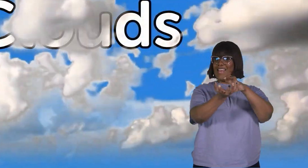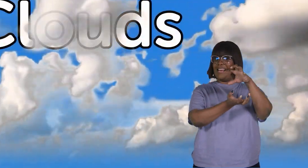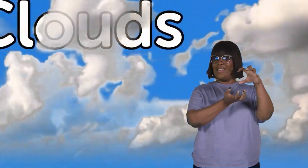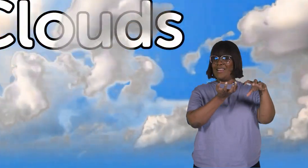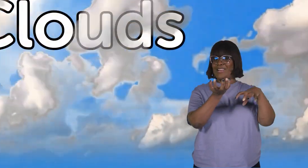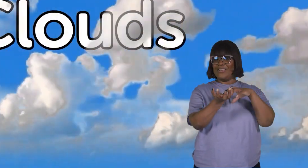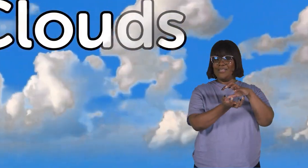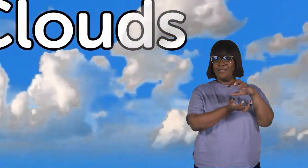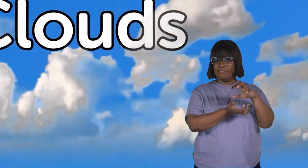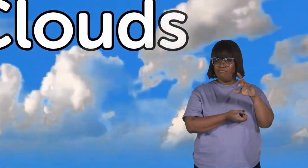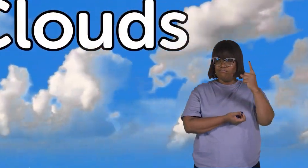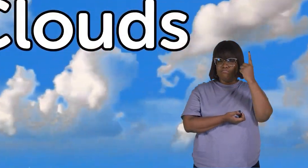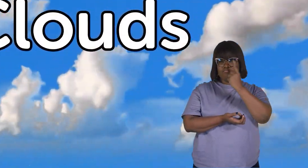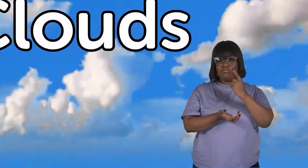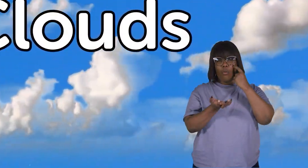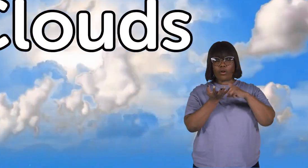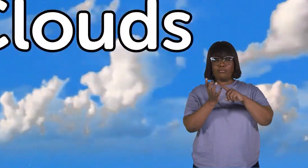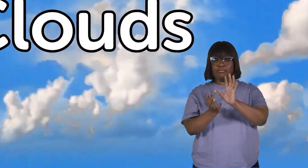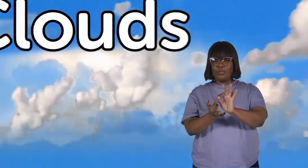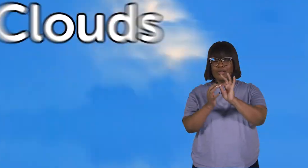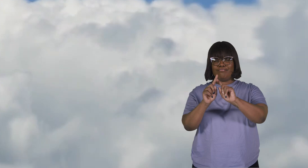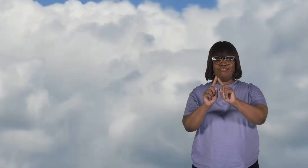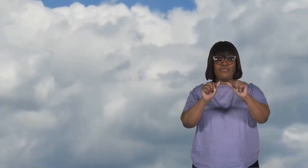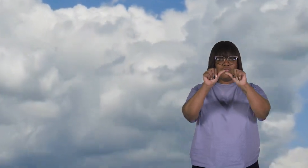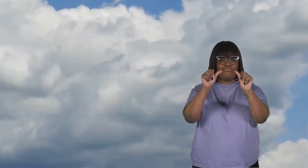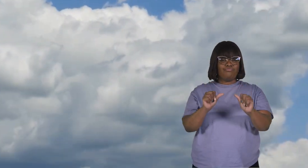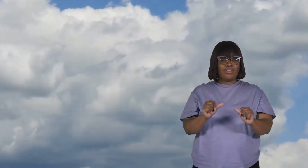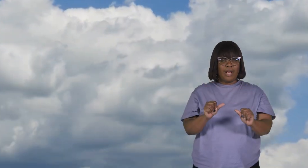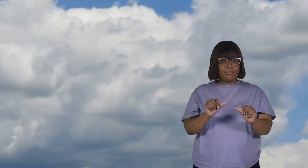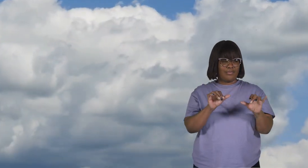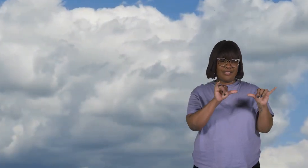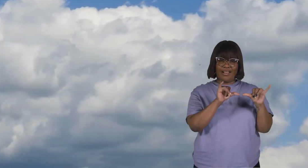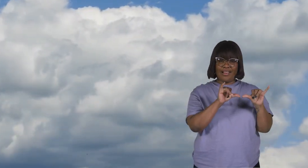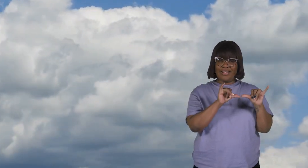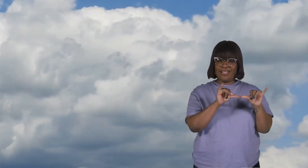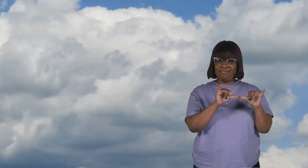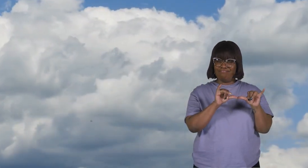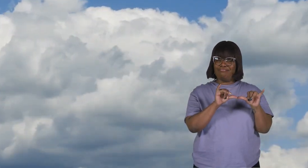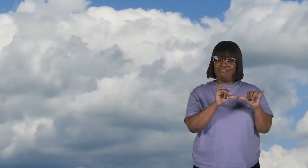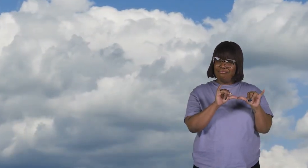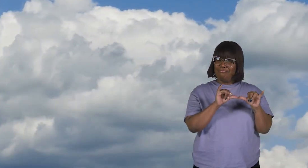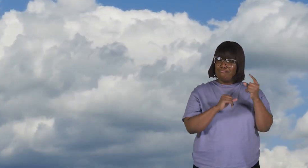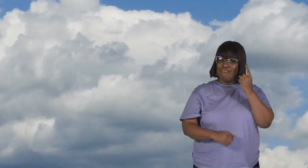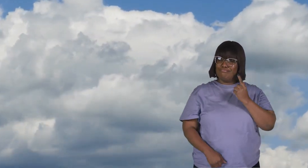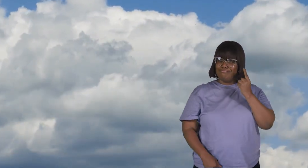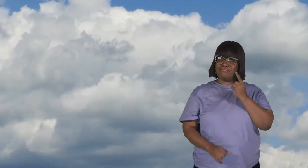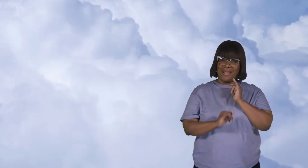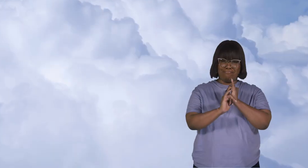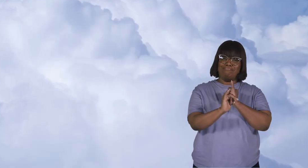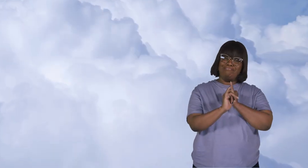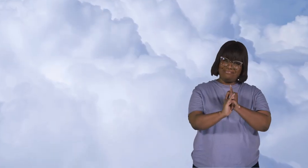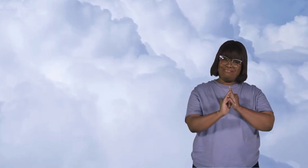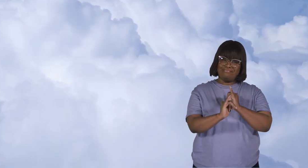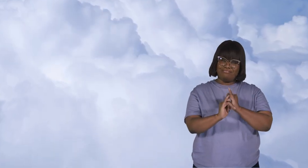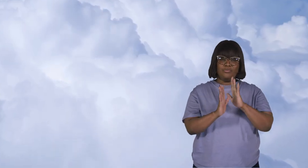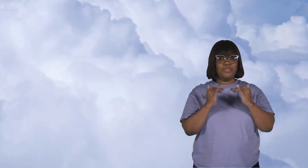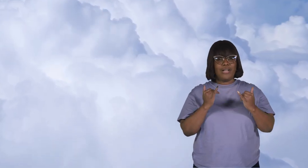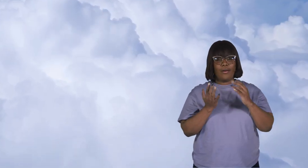Clouds. Have you ever noticed all the unique shapes and sizes of clouds? Same here. Today,